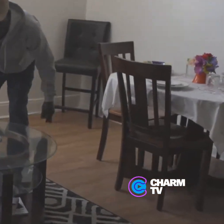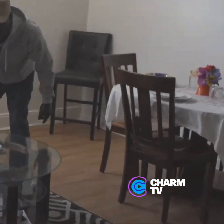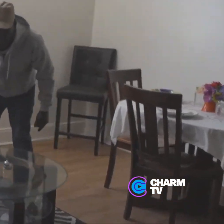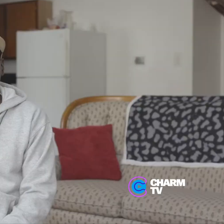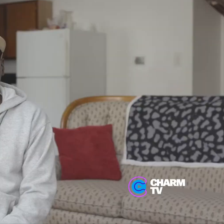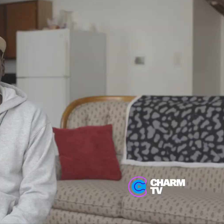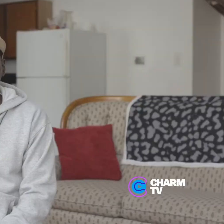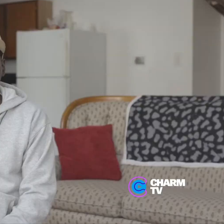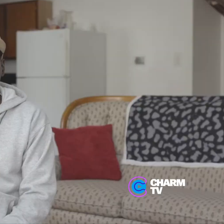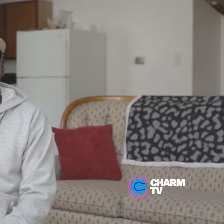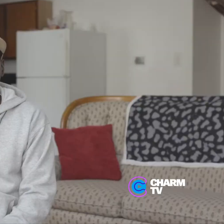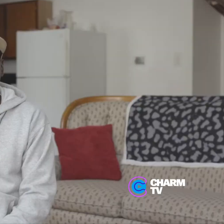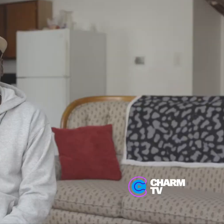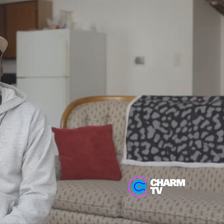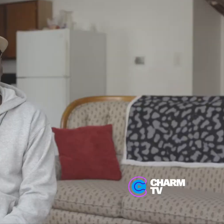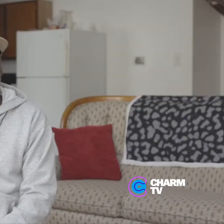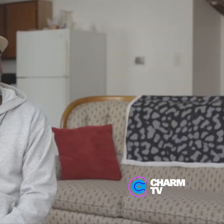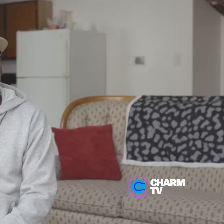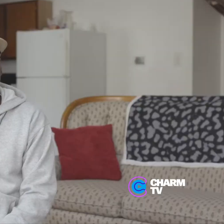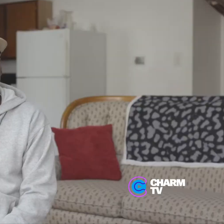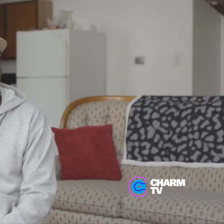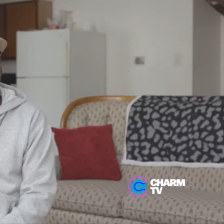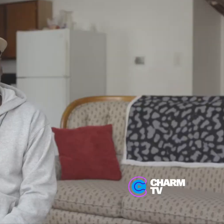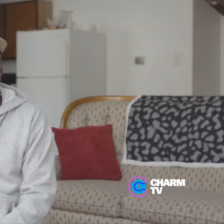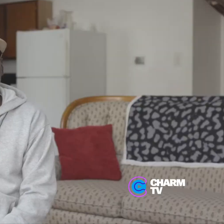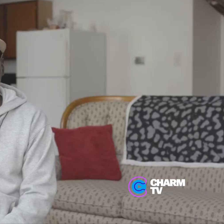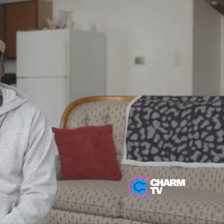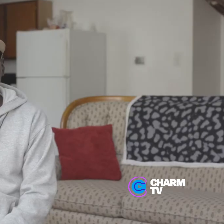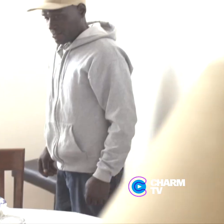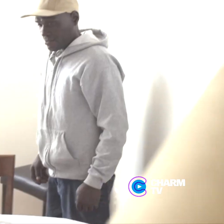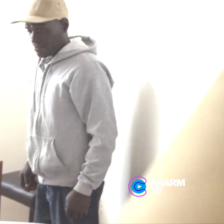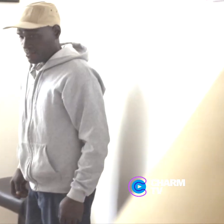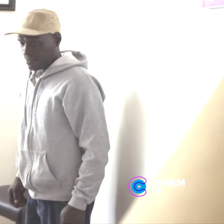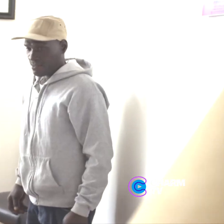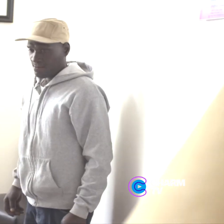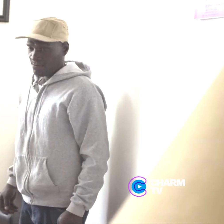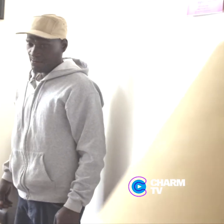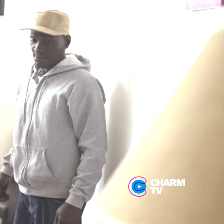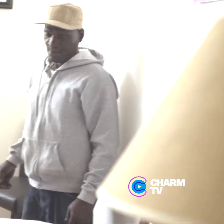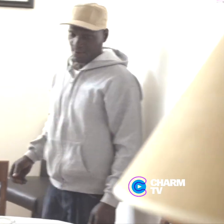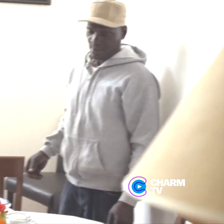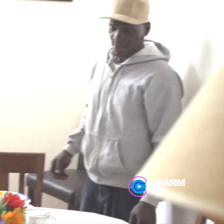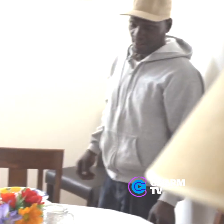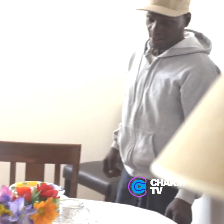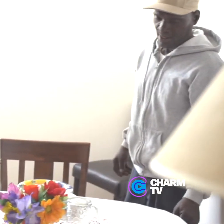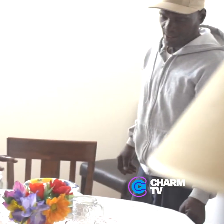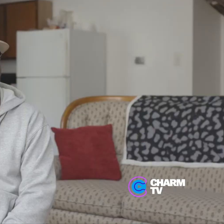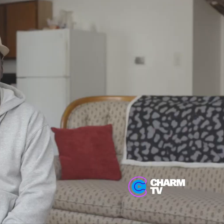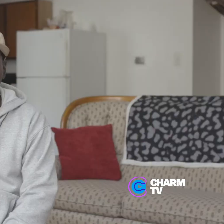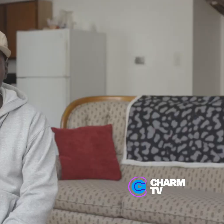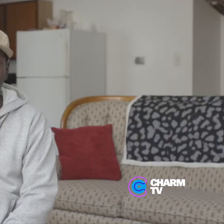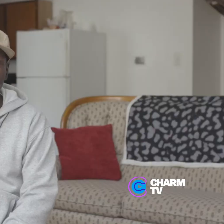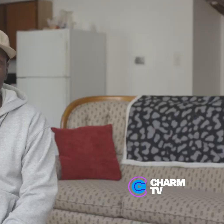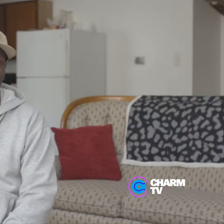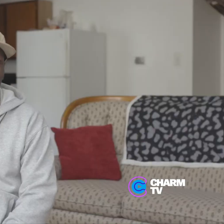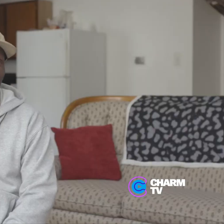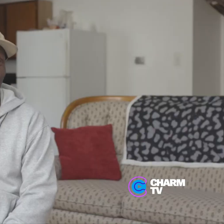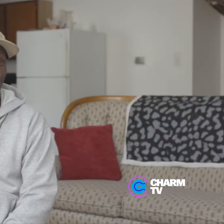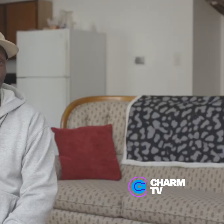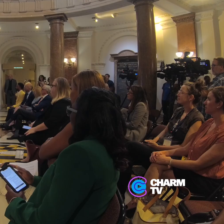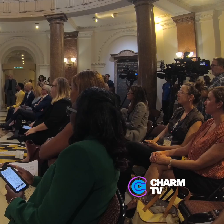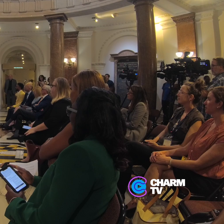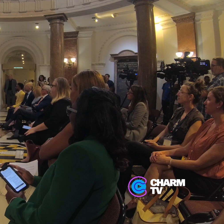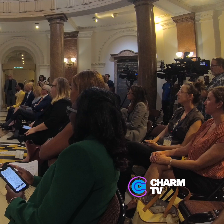I mean, as far as me having my own now, I never had it before. Look what I got.